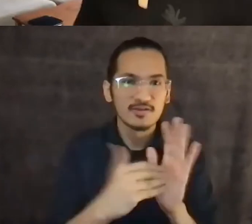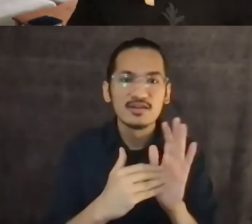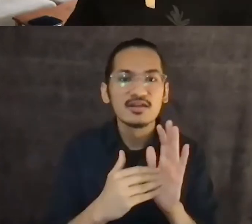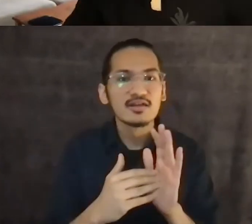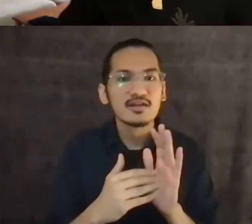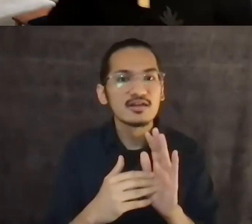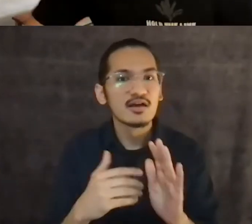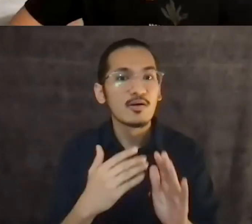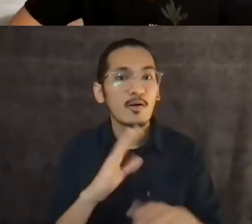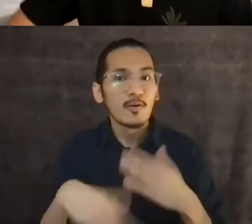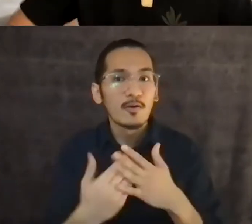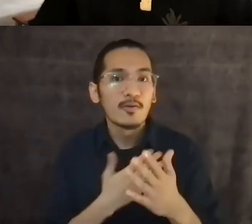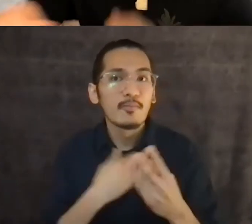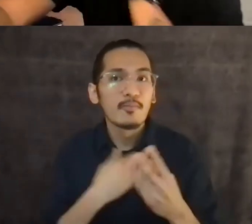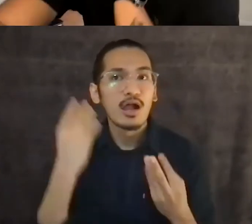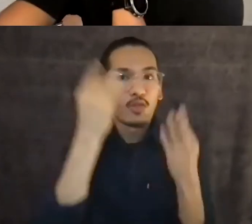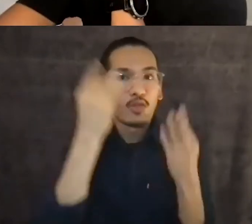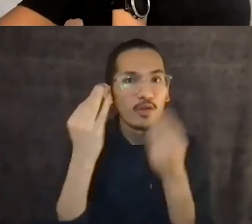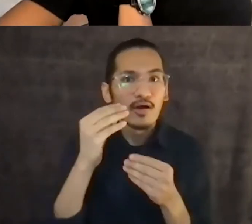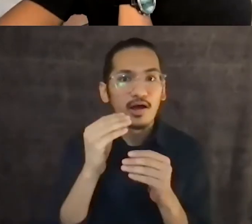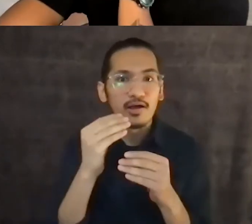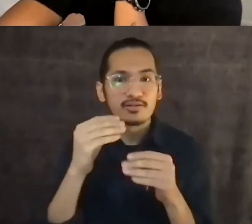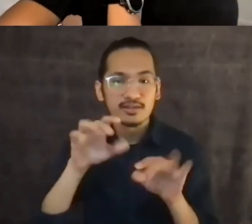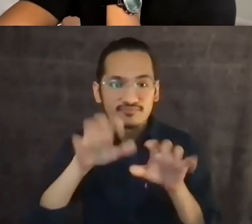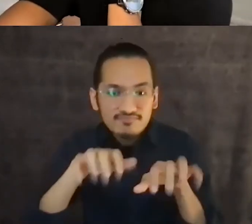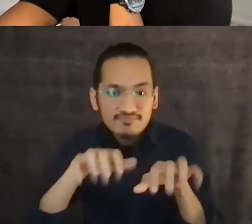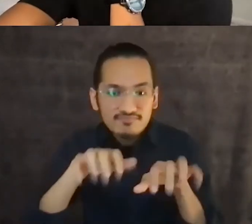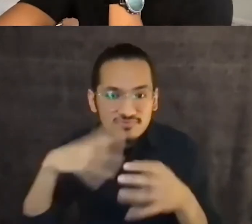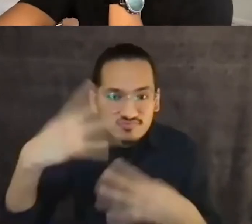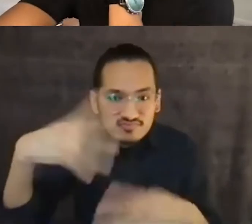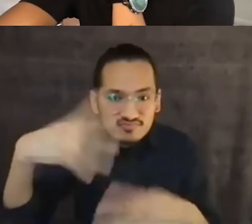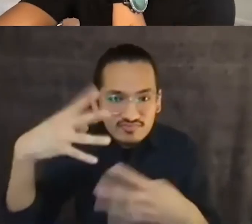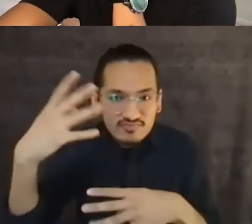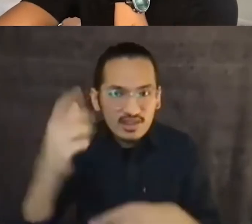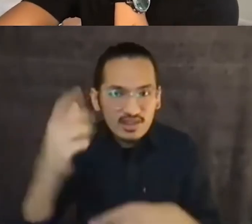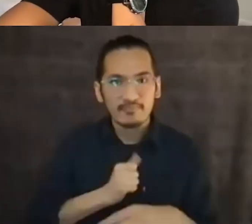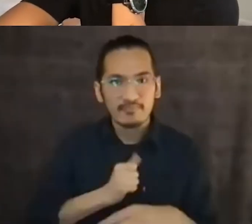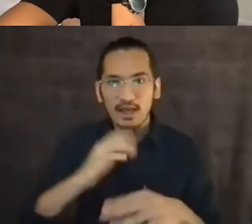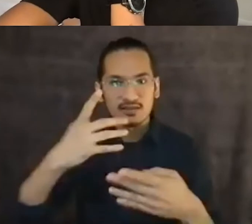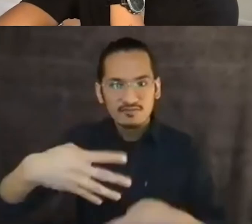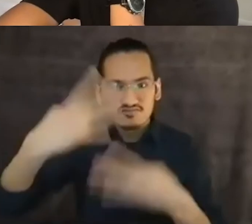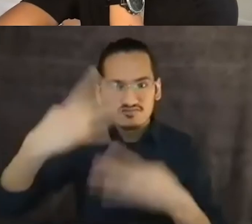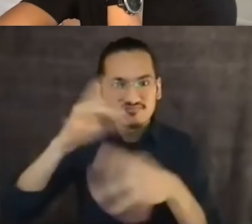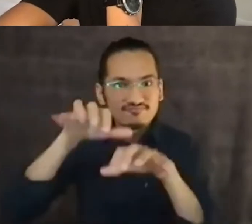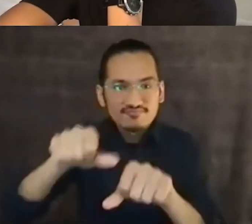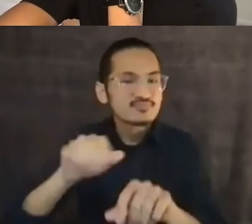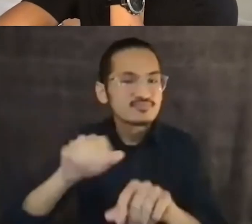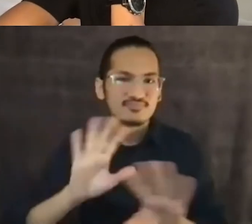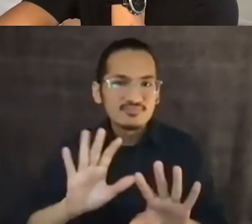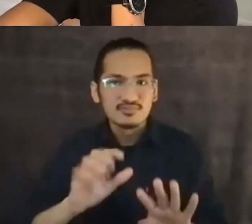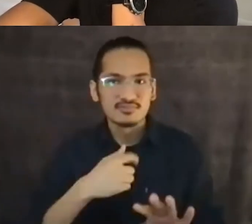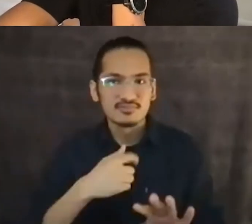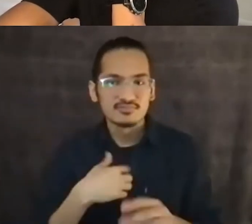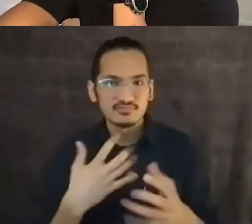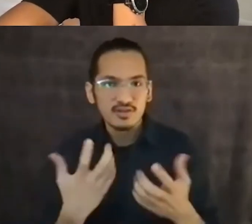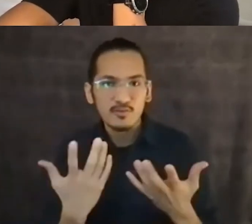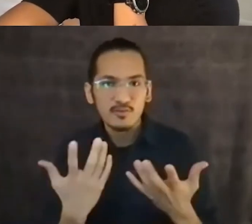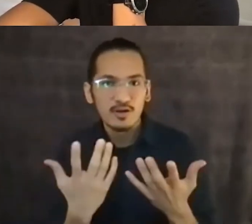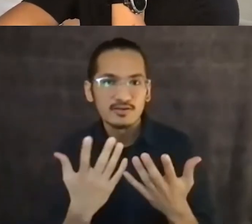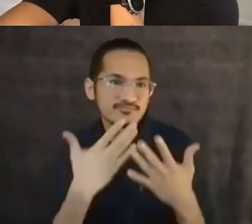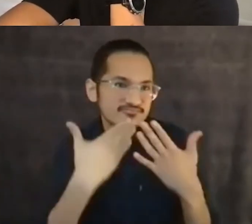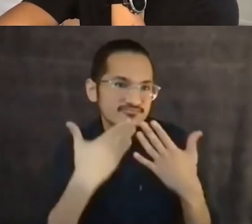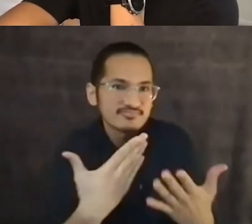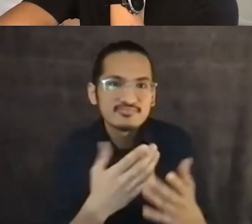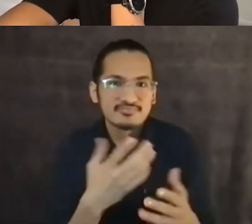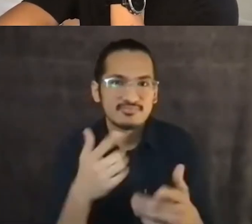of my thoughts in the chat. So it's not just me spamming everything, but there's so much to sit with and think through here. And I'm so incredibly grateful